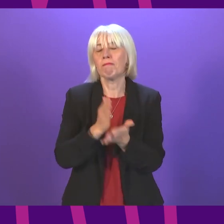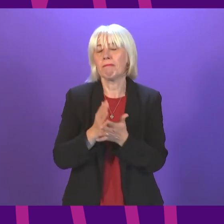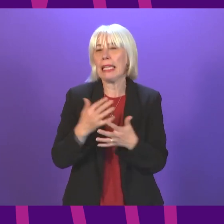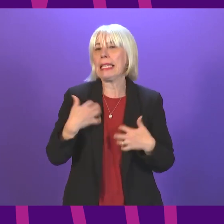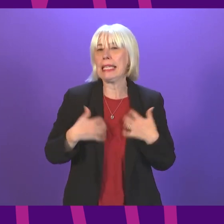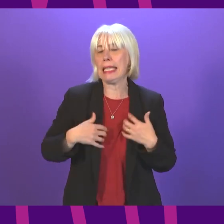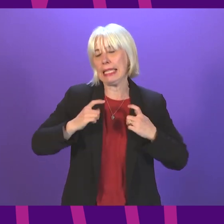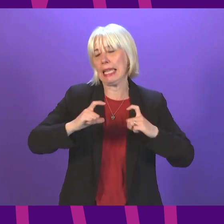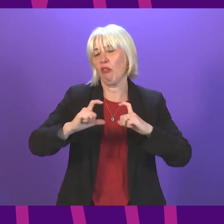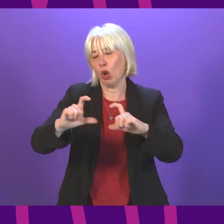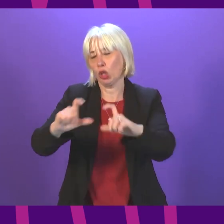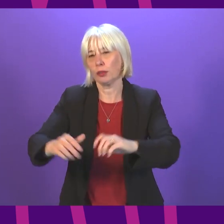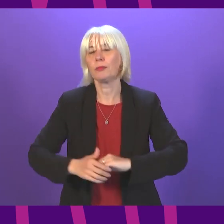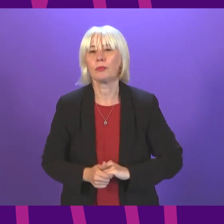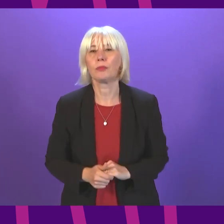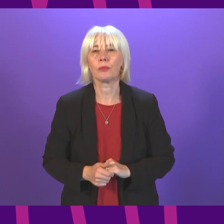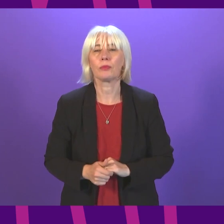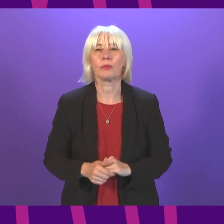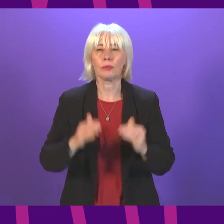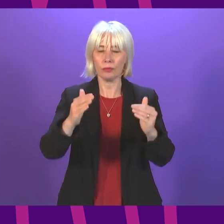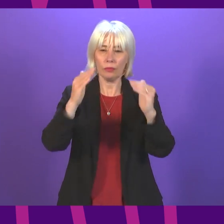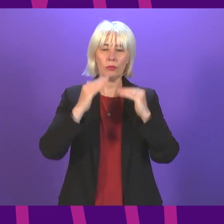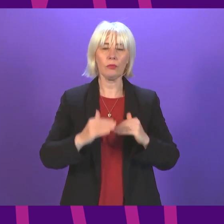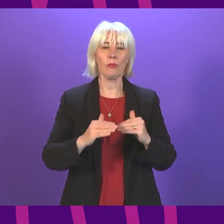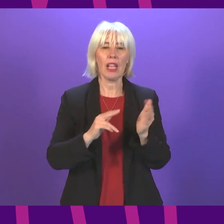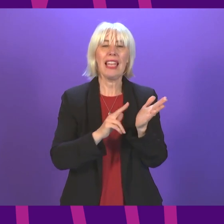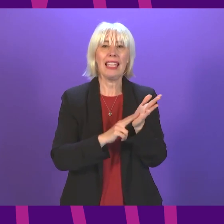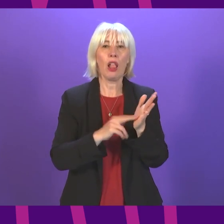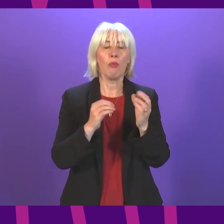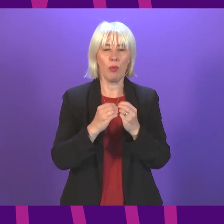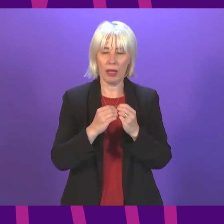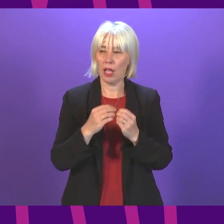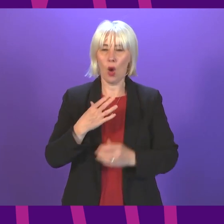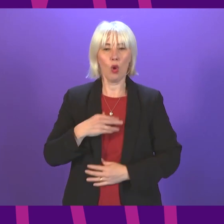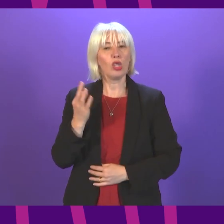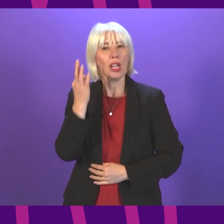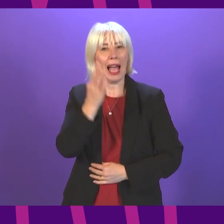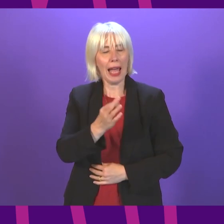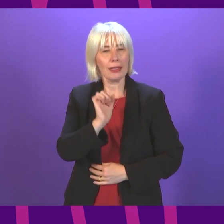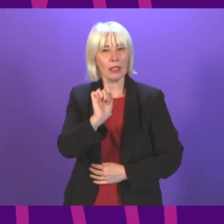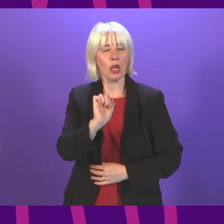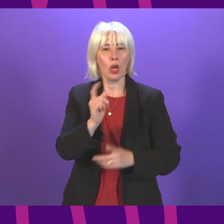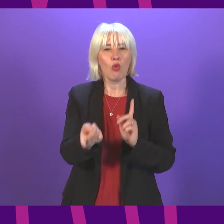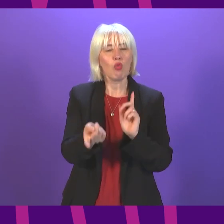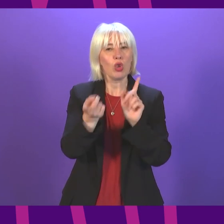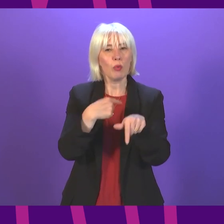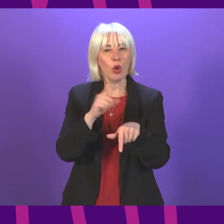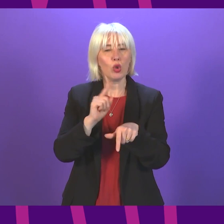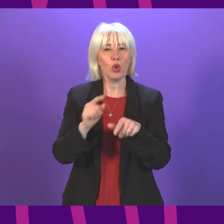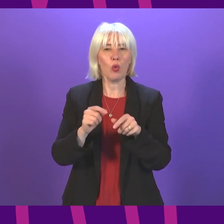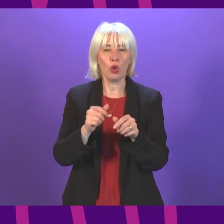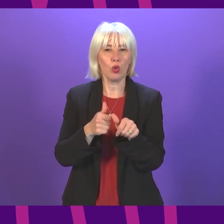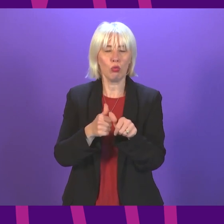keen to to maintain. Question number two, Neil Booby. To ask the Scottish Government what its response is to the ongoing industrial